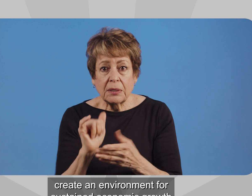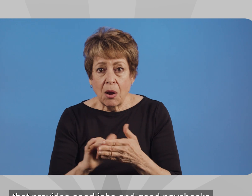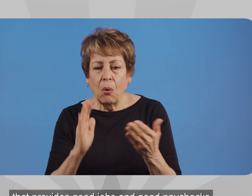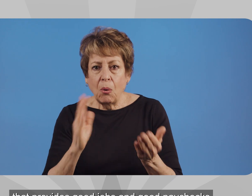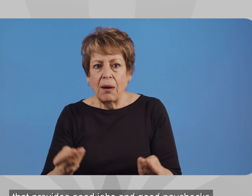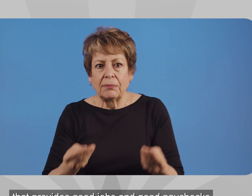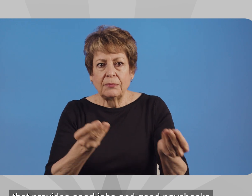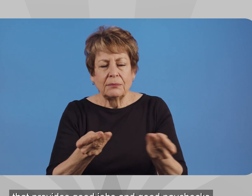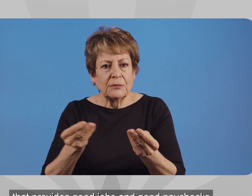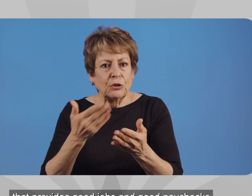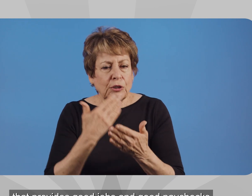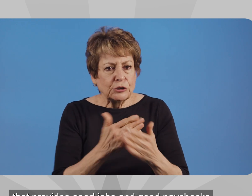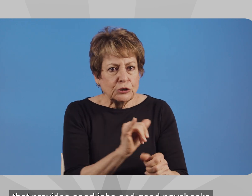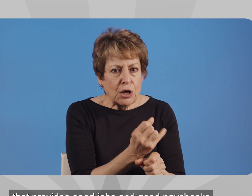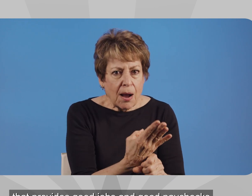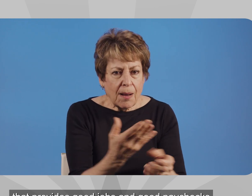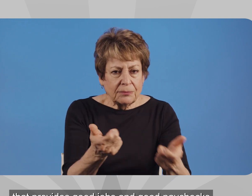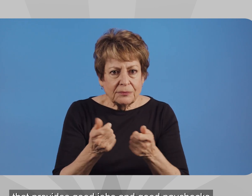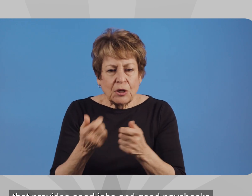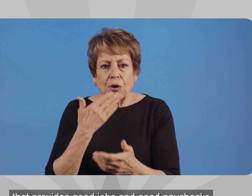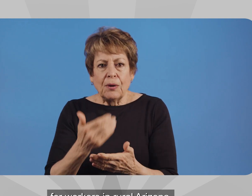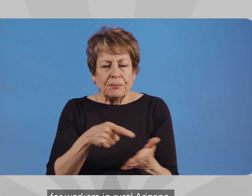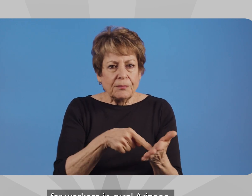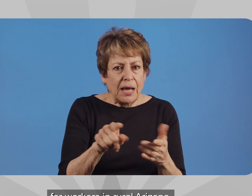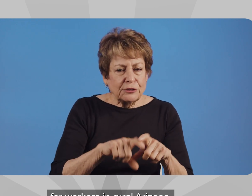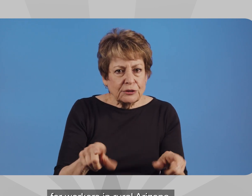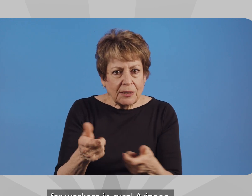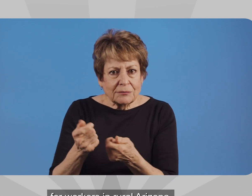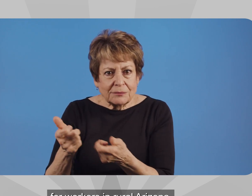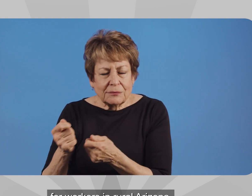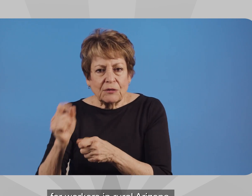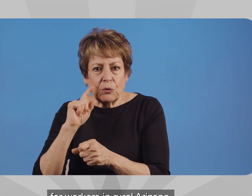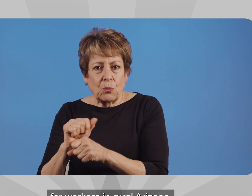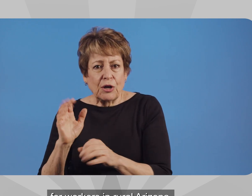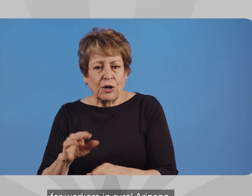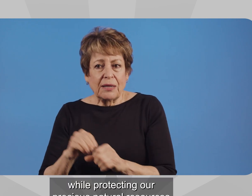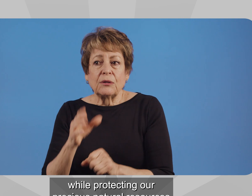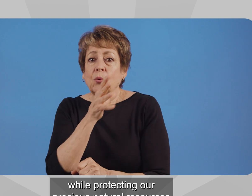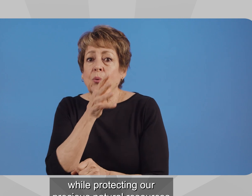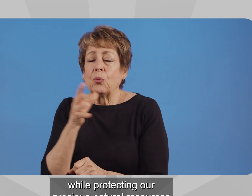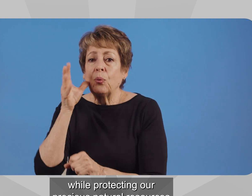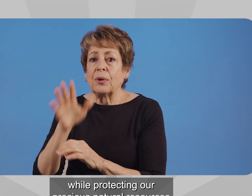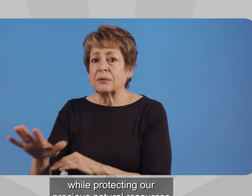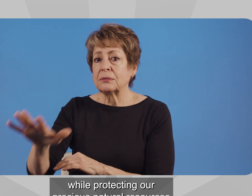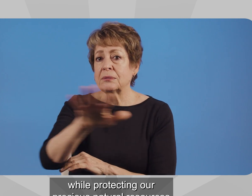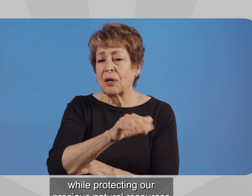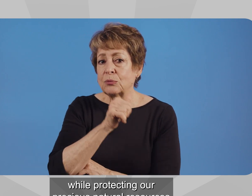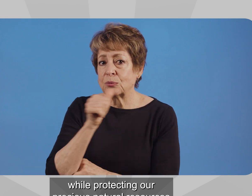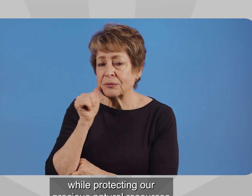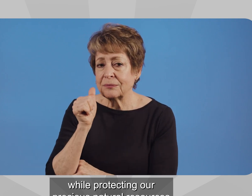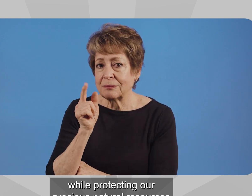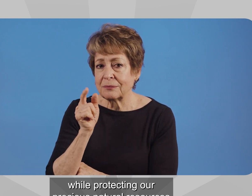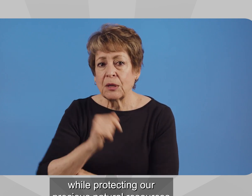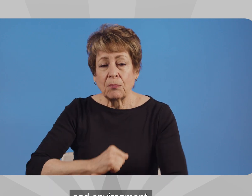that provides good jobs and good paychecks for workers in rural Arizona while protecting our precious